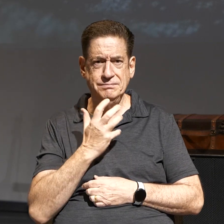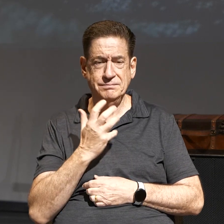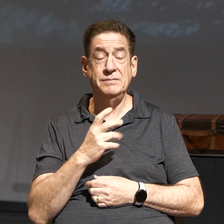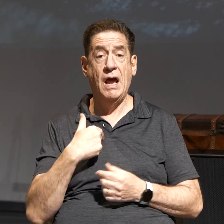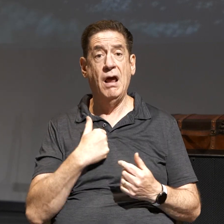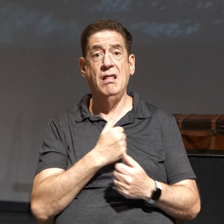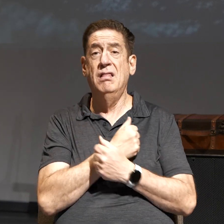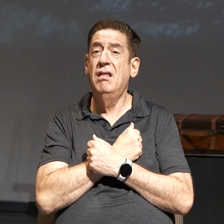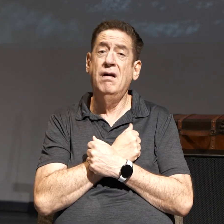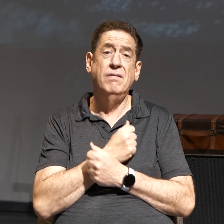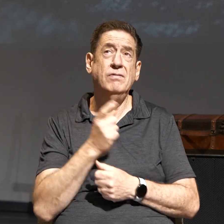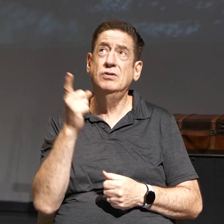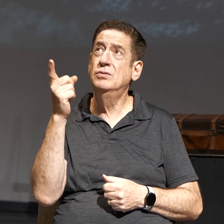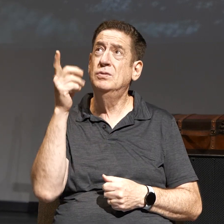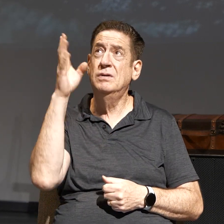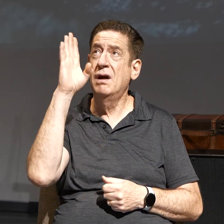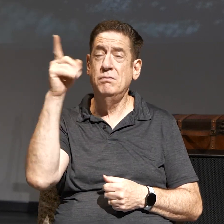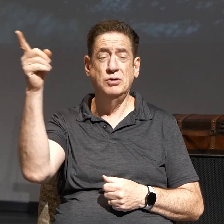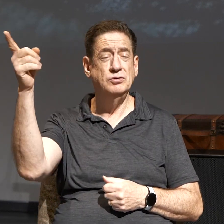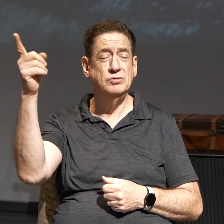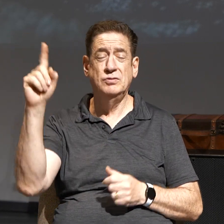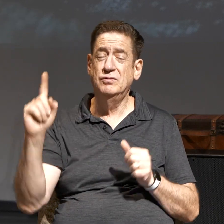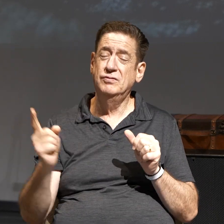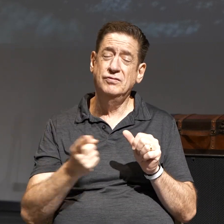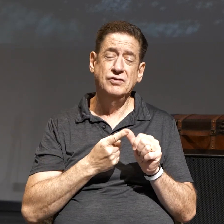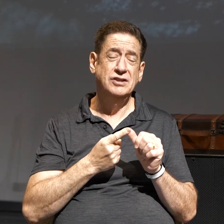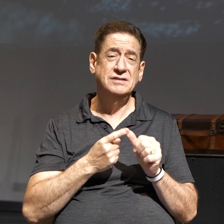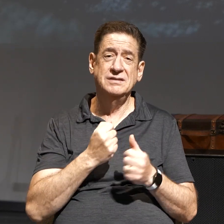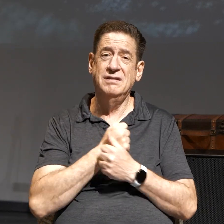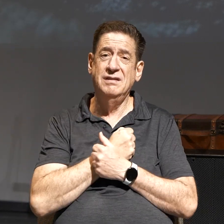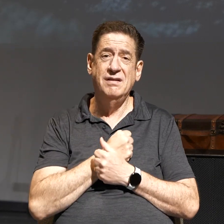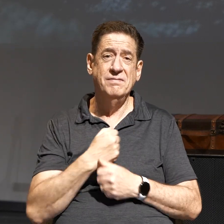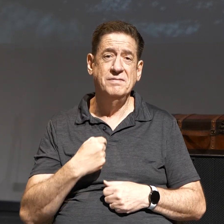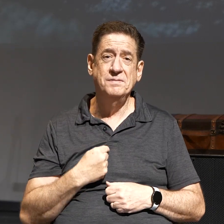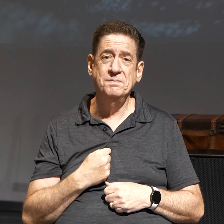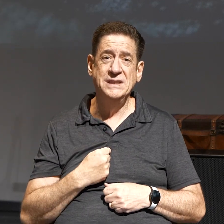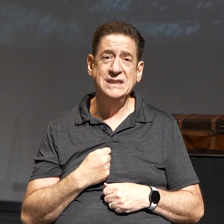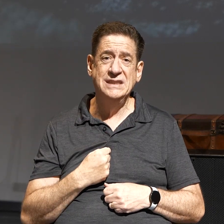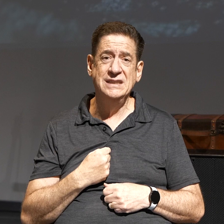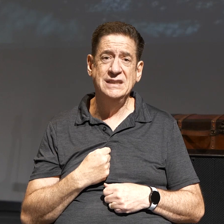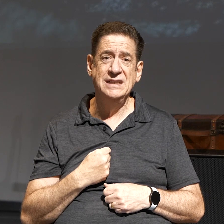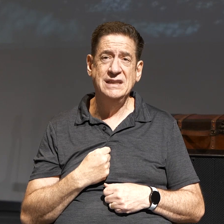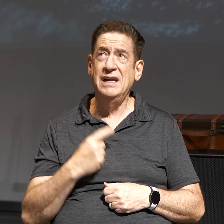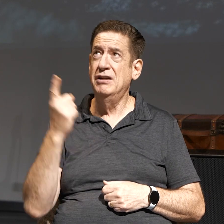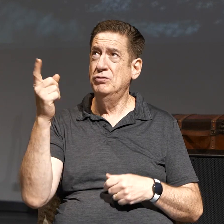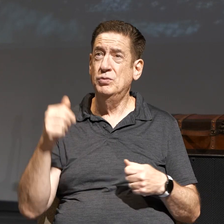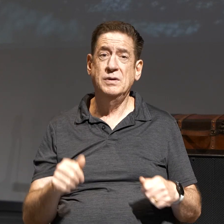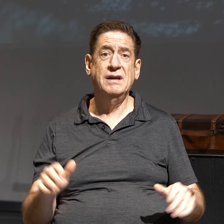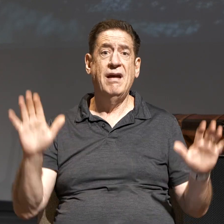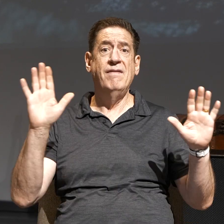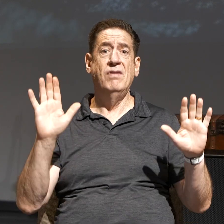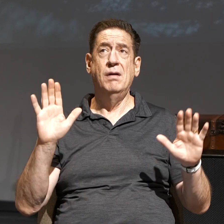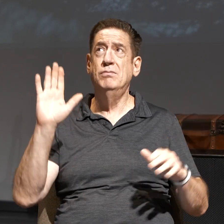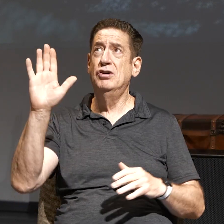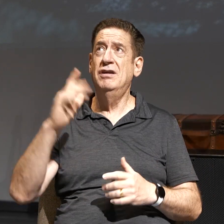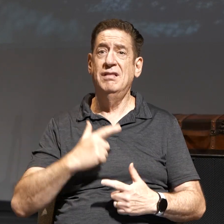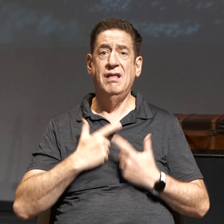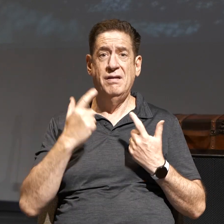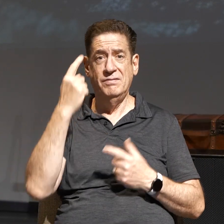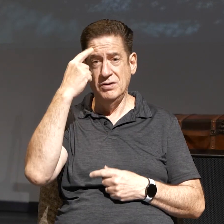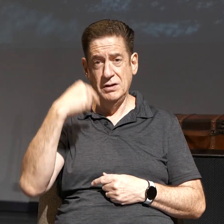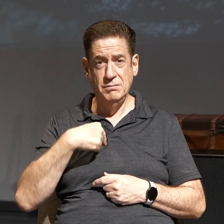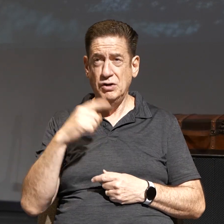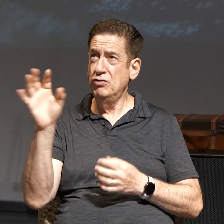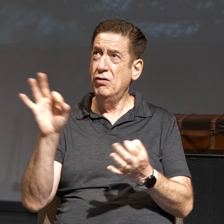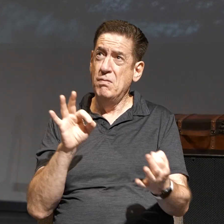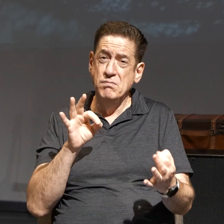love you, God, because you first loved me and gave your life for me. Your